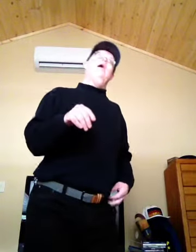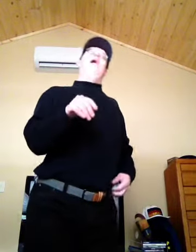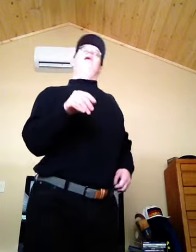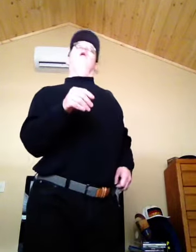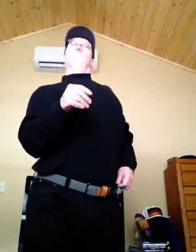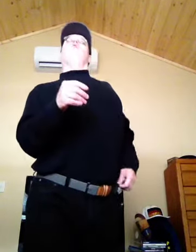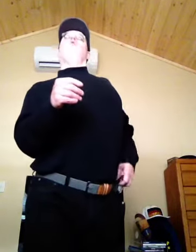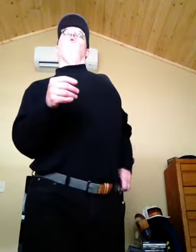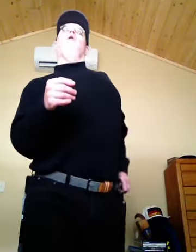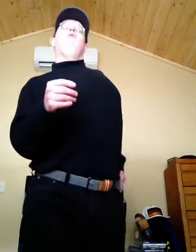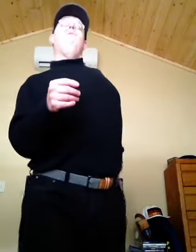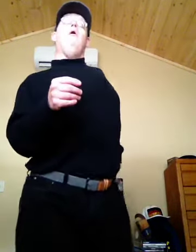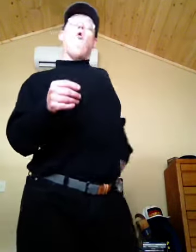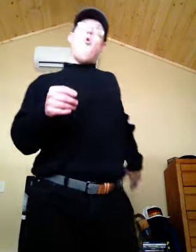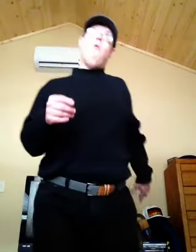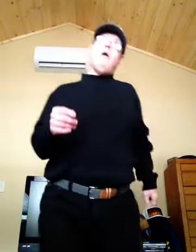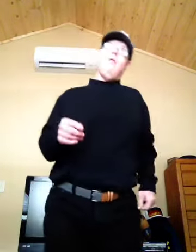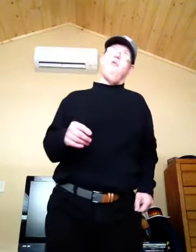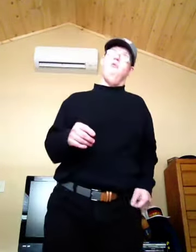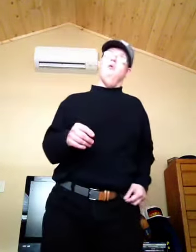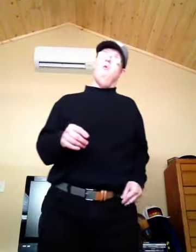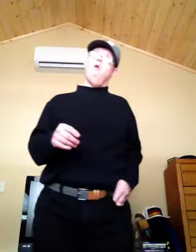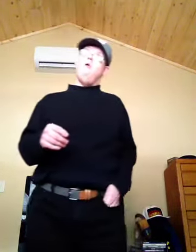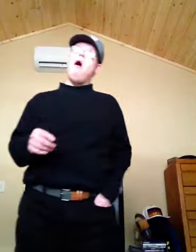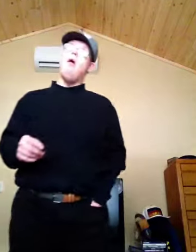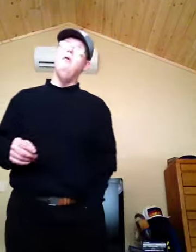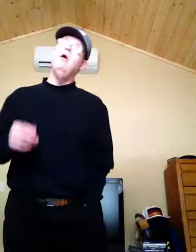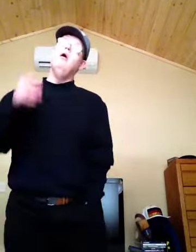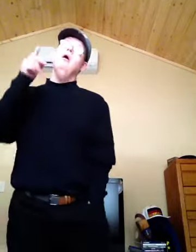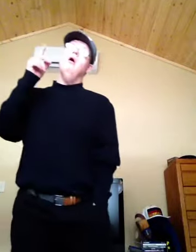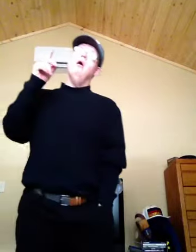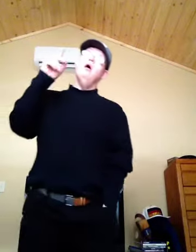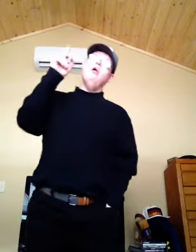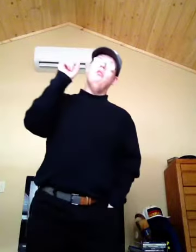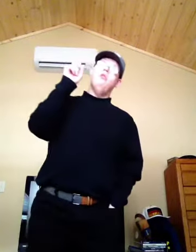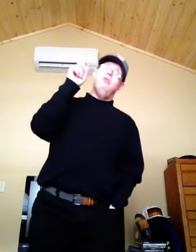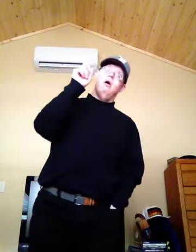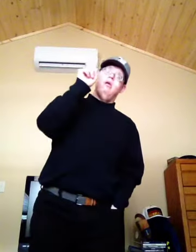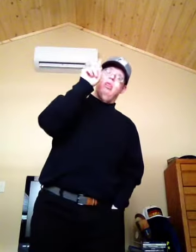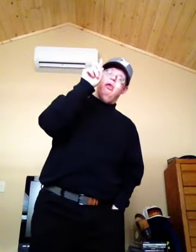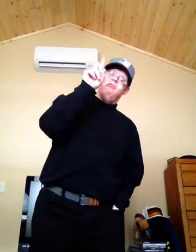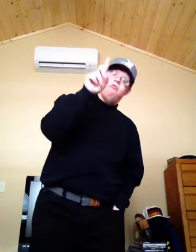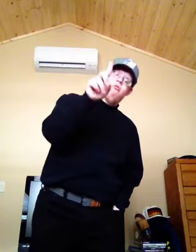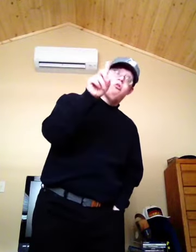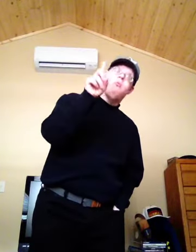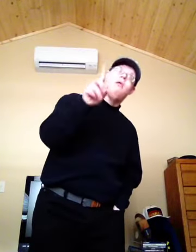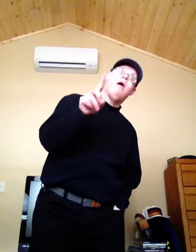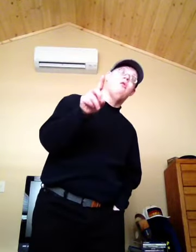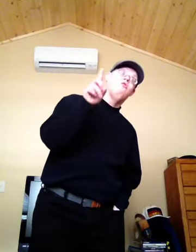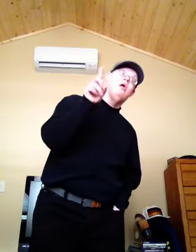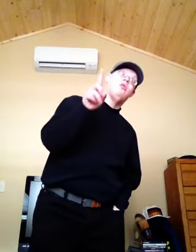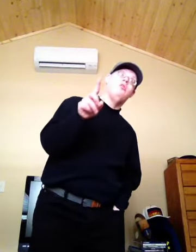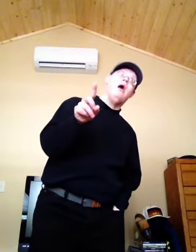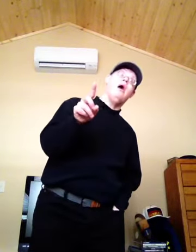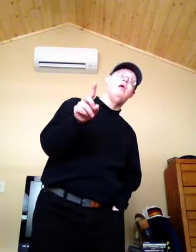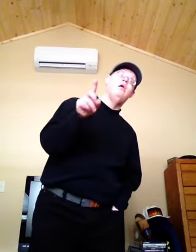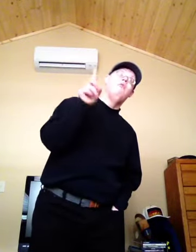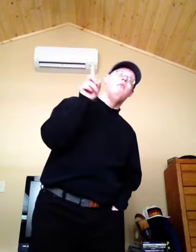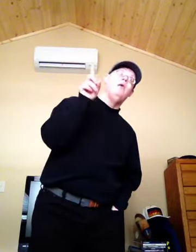also, I did my homework on this for a long time. The first player to get signed will be